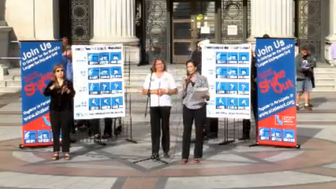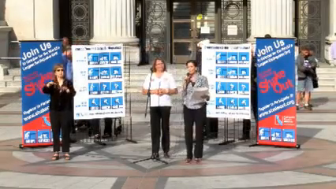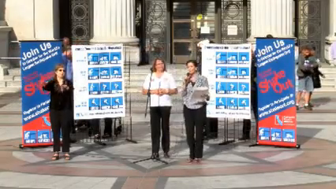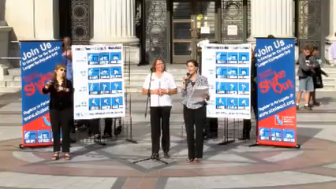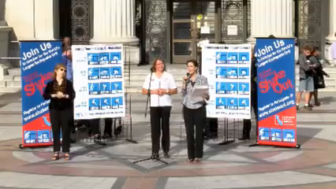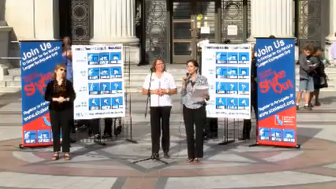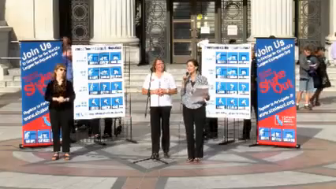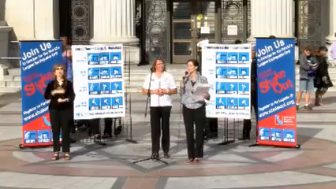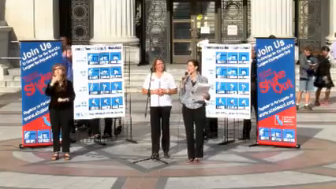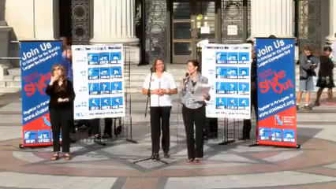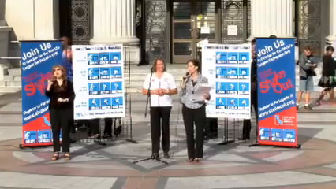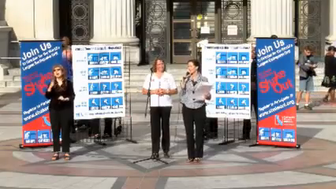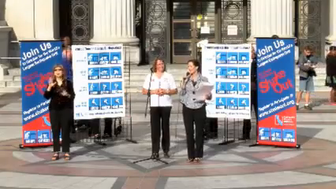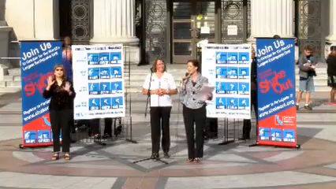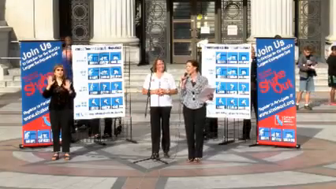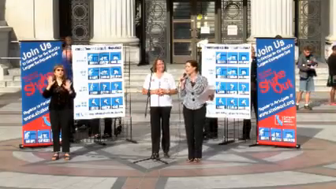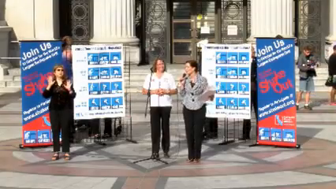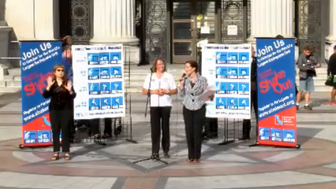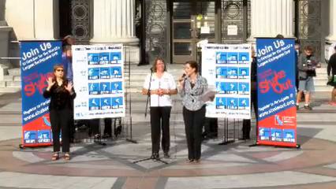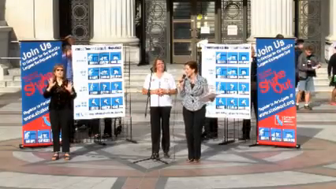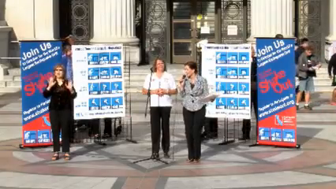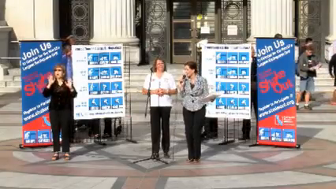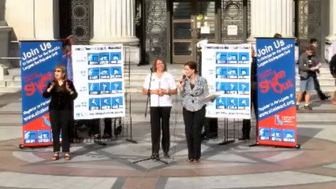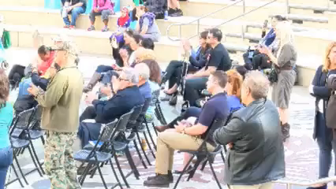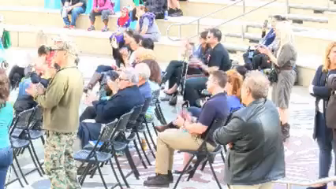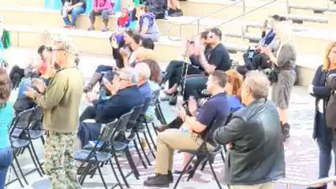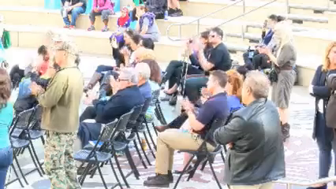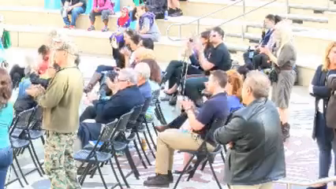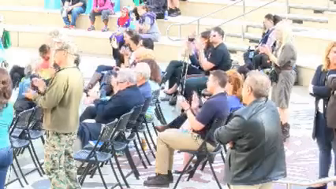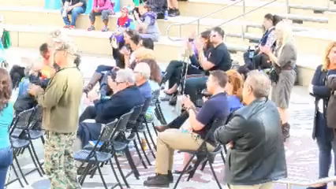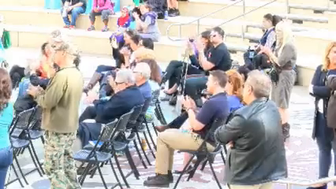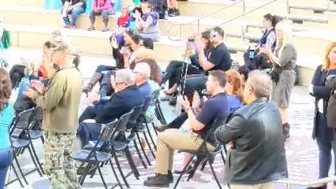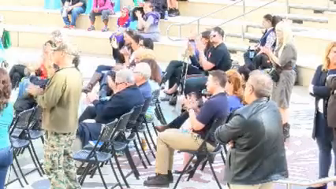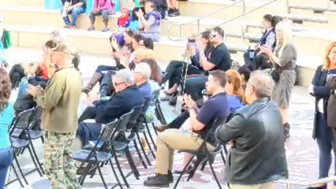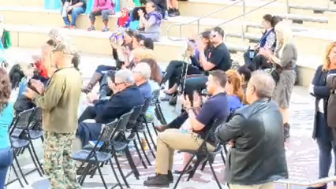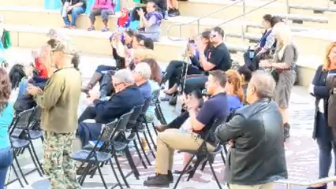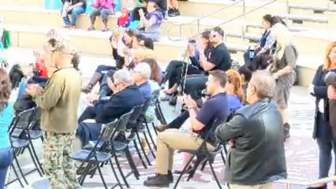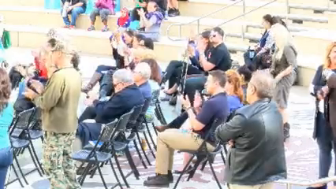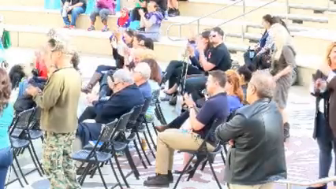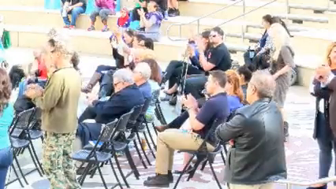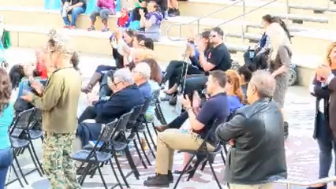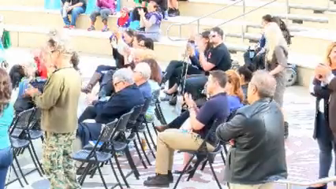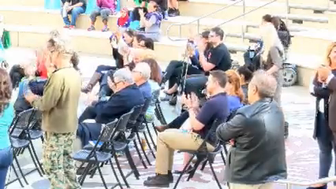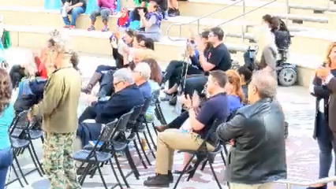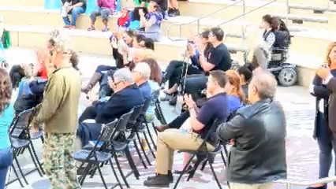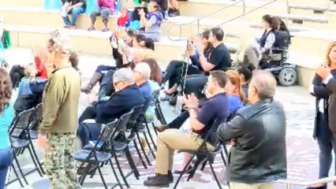thank you very much. Happy Great California ShakeOut Day today in Oakland.